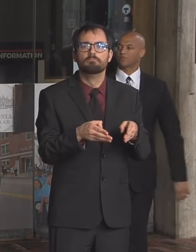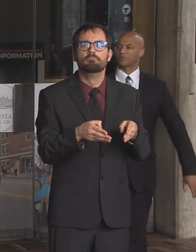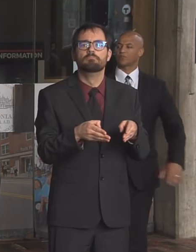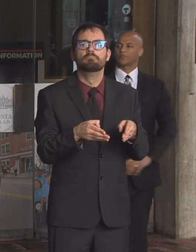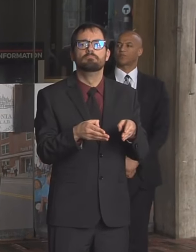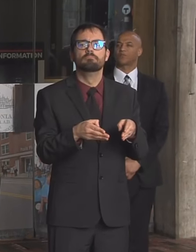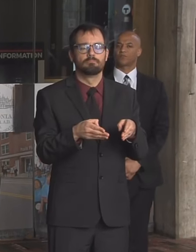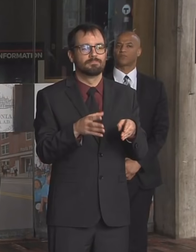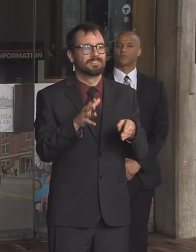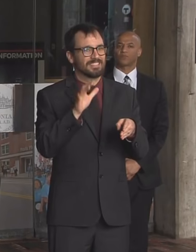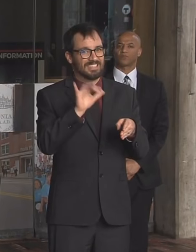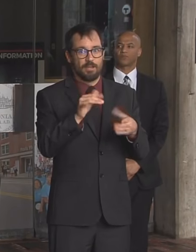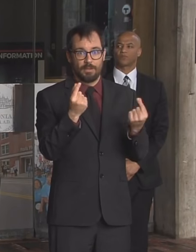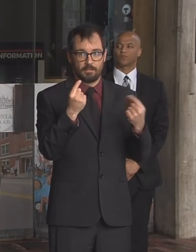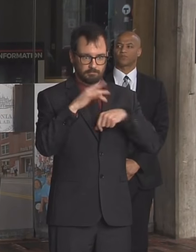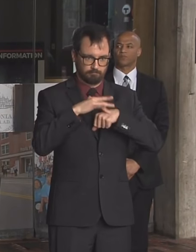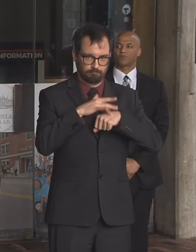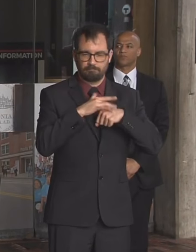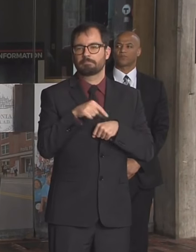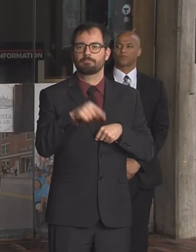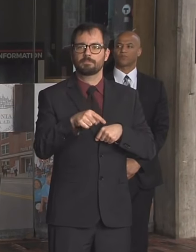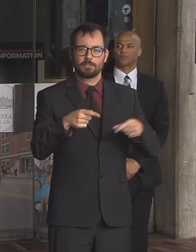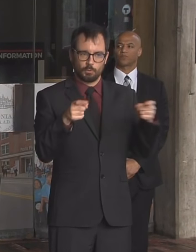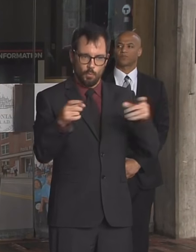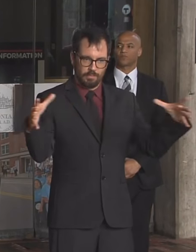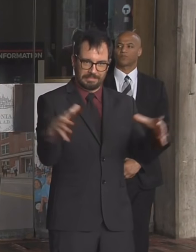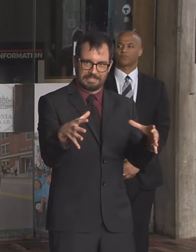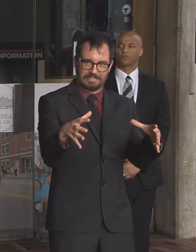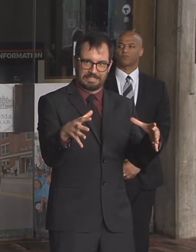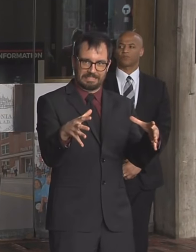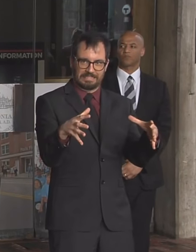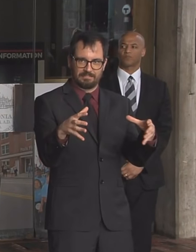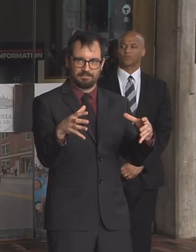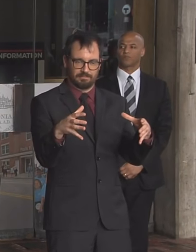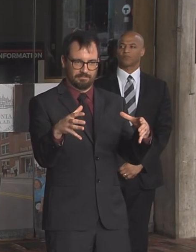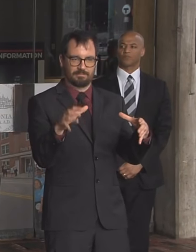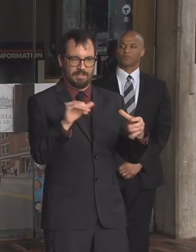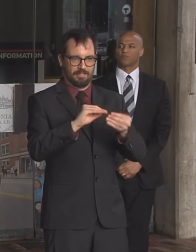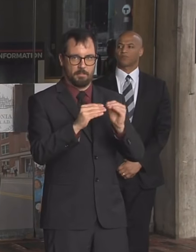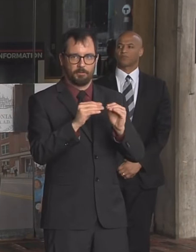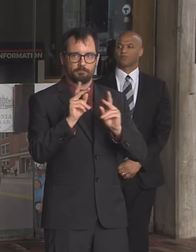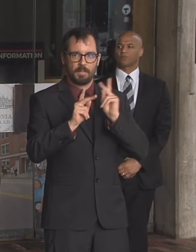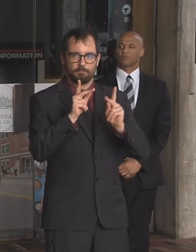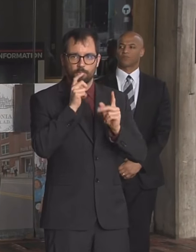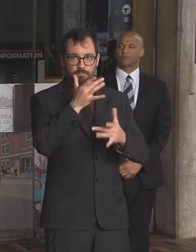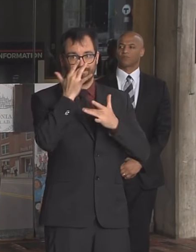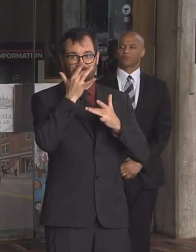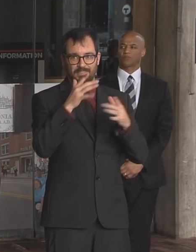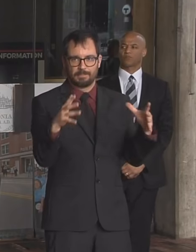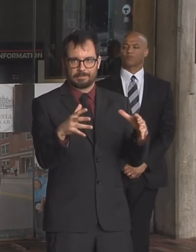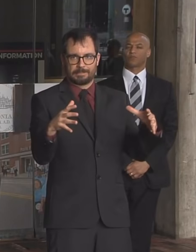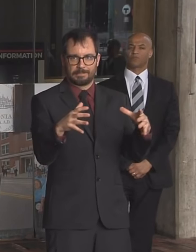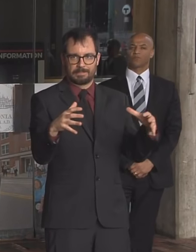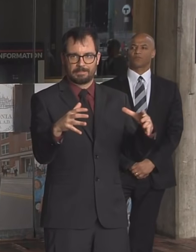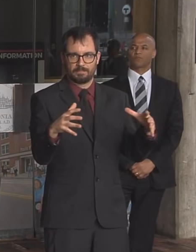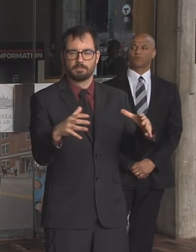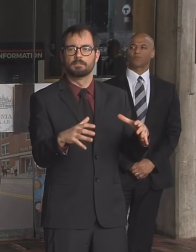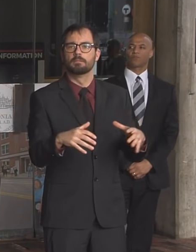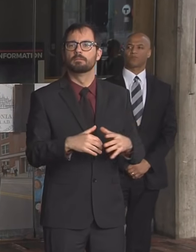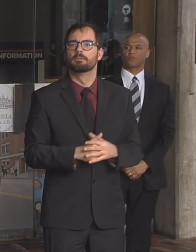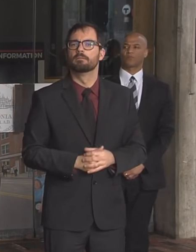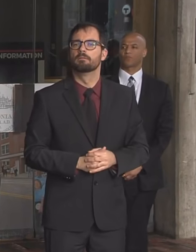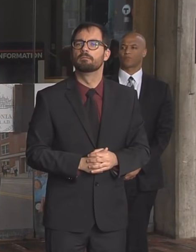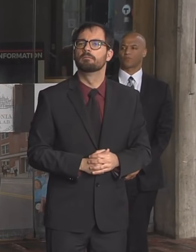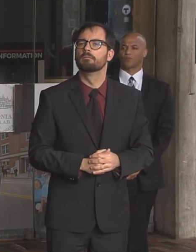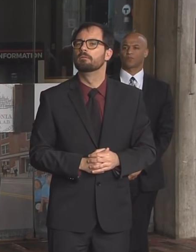michigan went up by 400 percent in the last in the last couple days of people infected with the coronavirus i think the biggest challenge is making sure